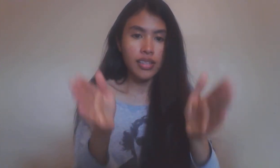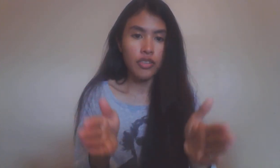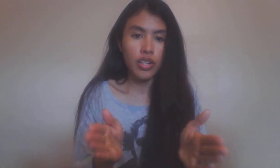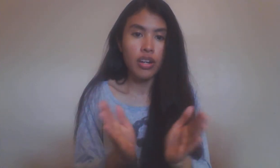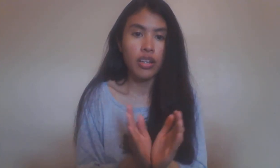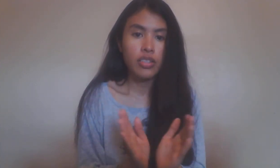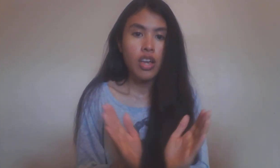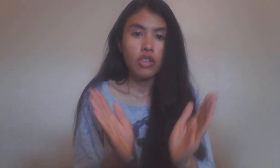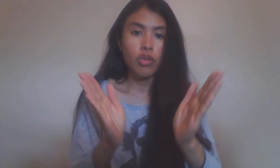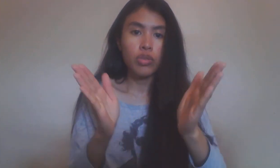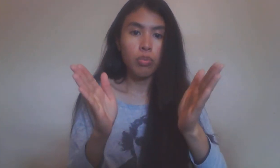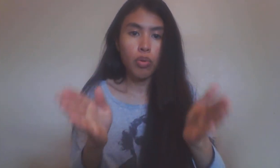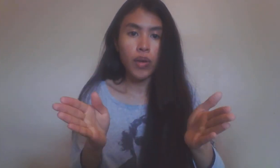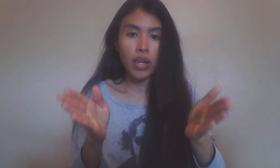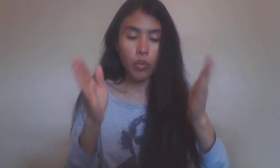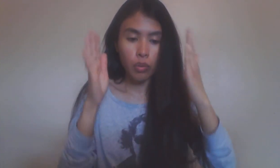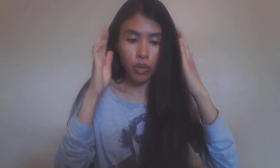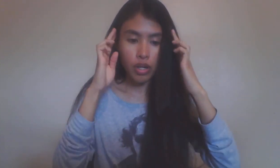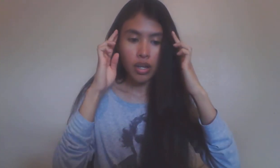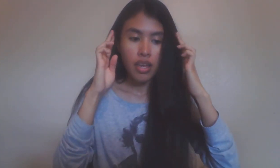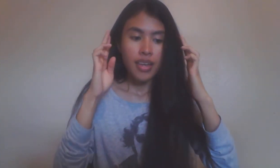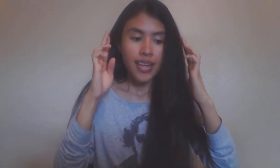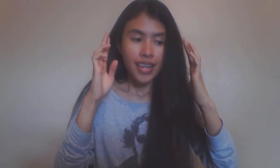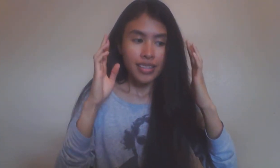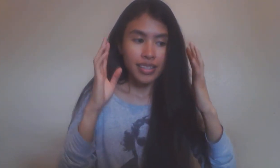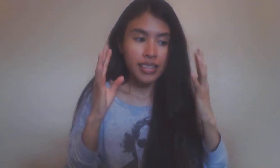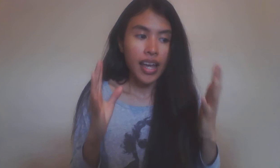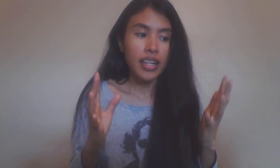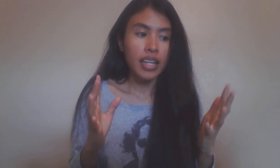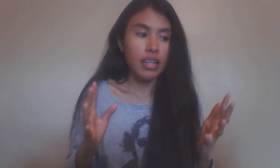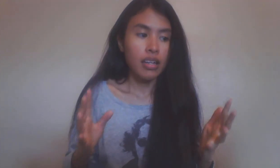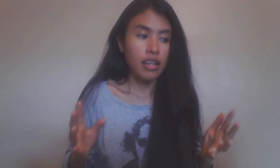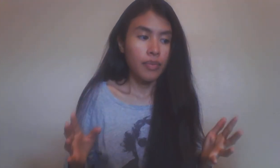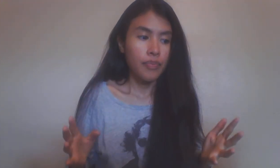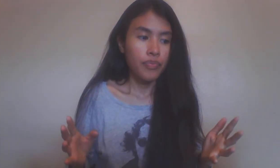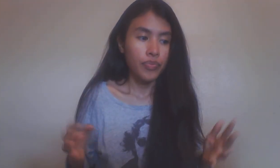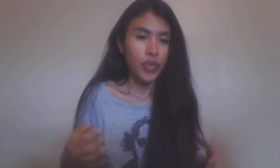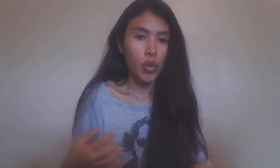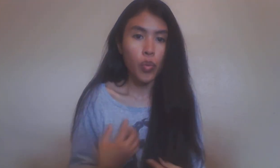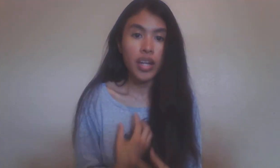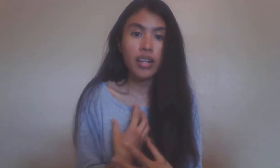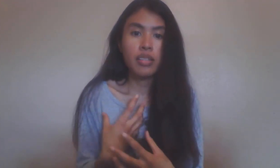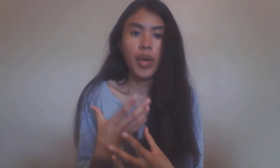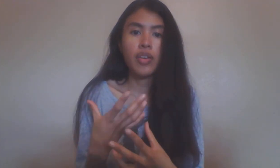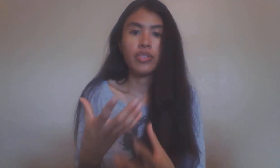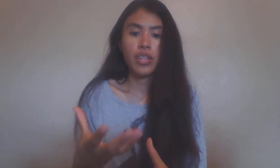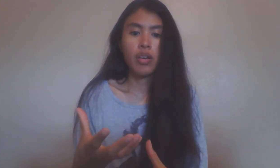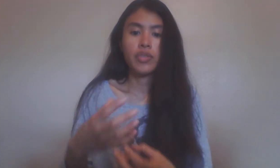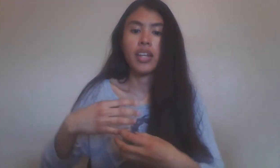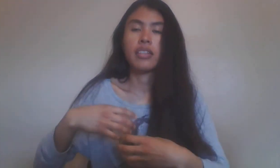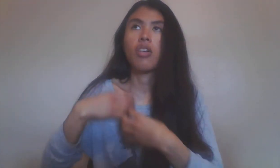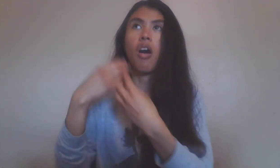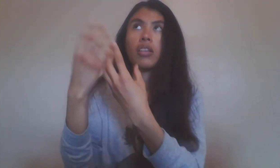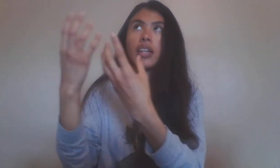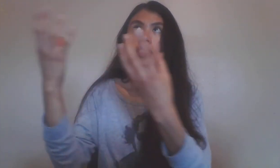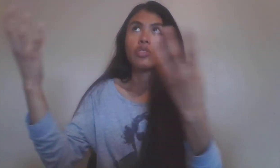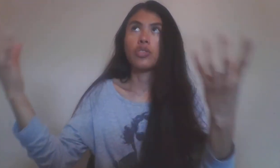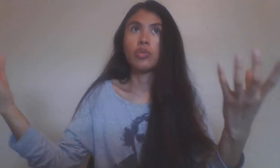Sagittarius shows the point where we're deciding what it is about ourselves that is calling us to